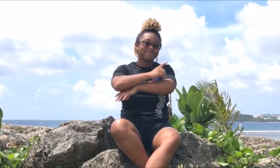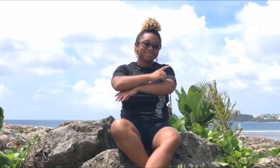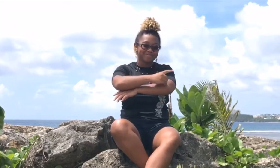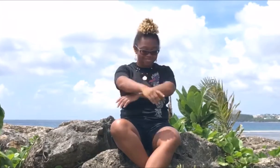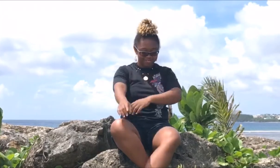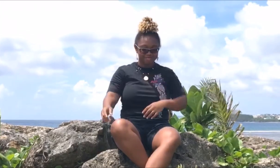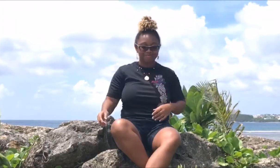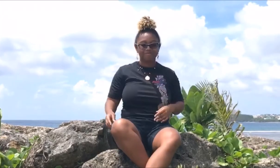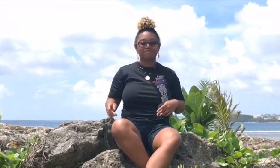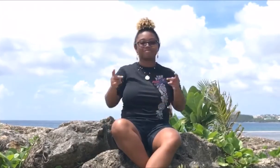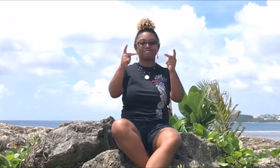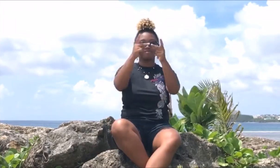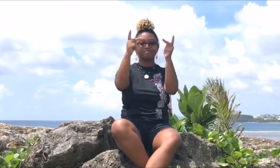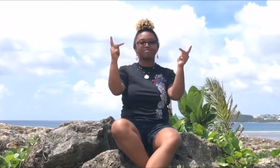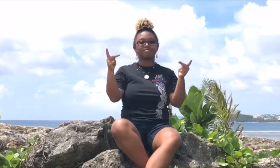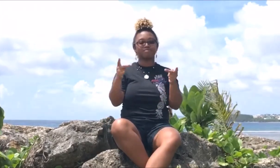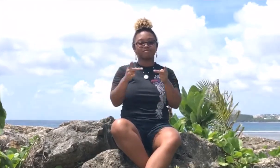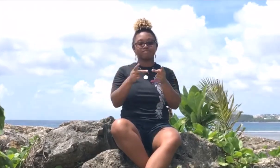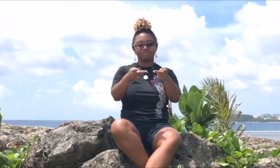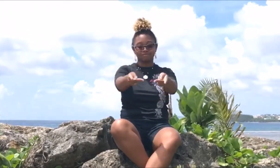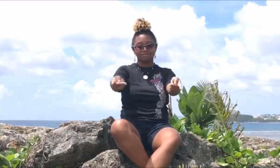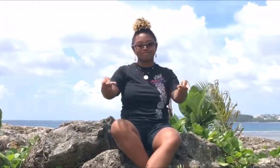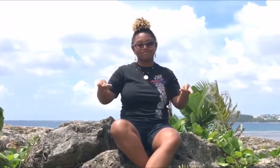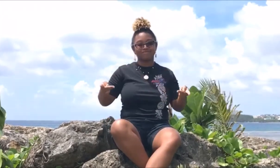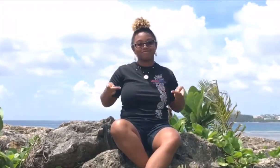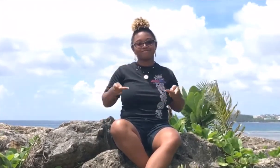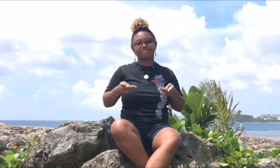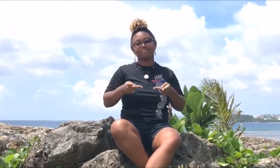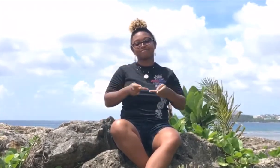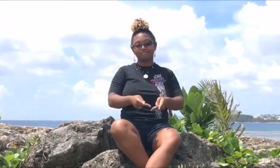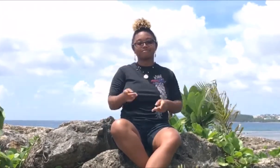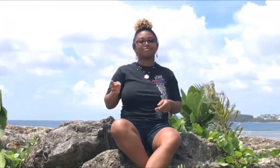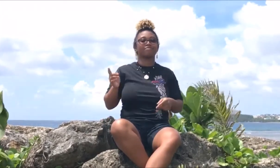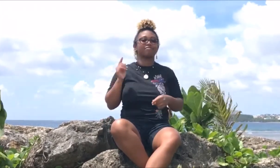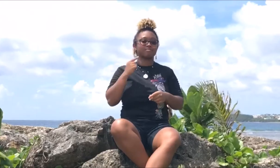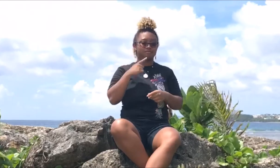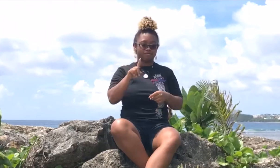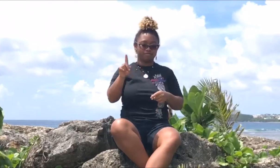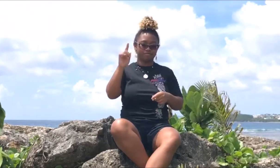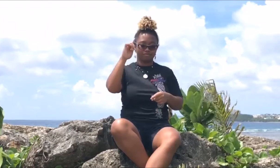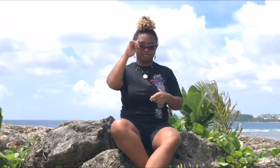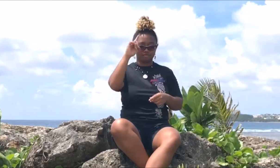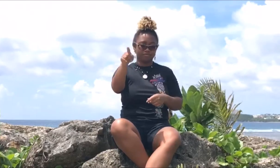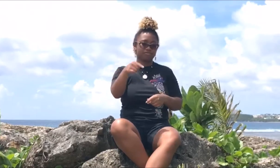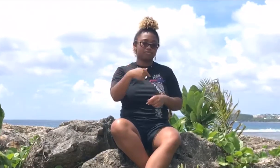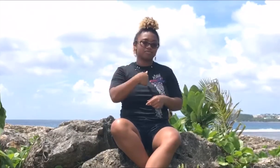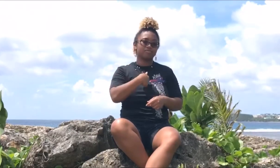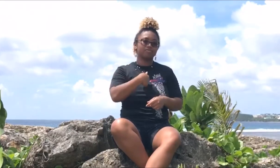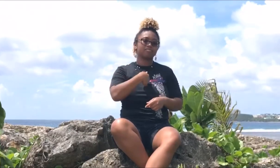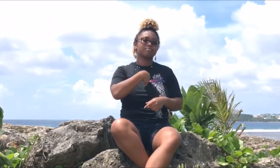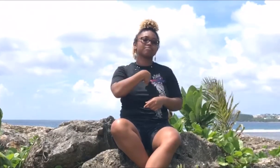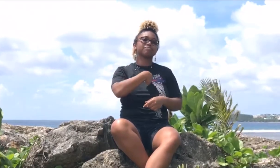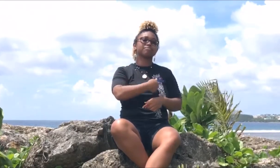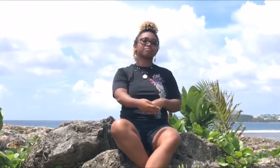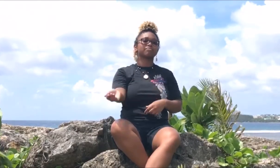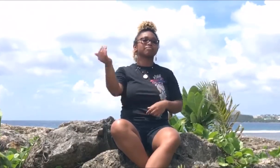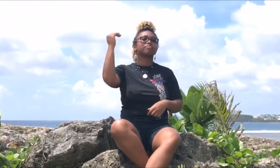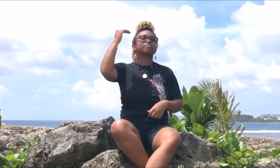Paradise, it's the only way I got my